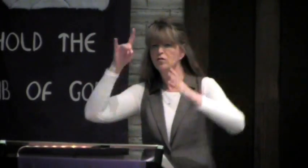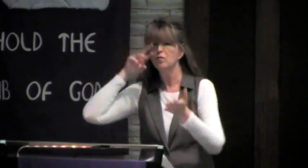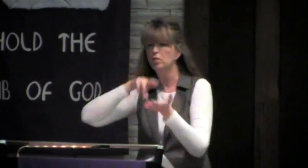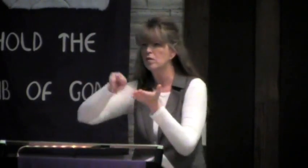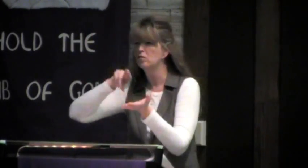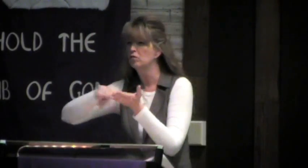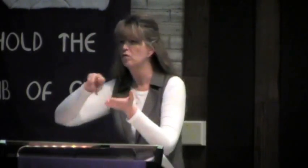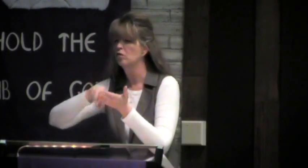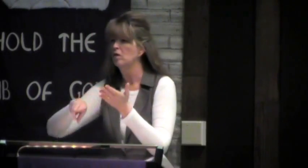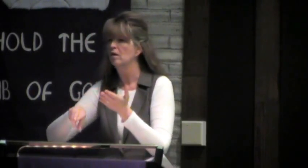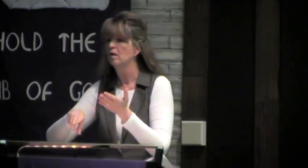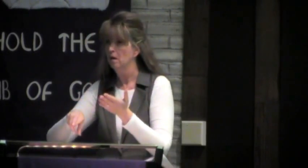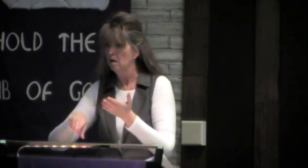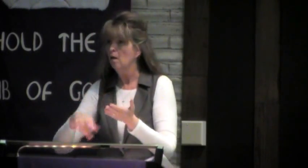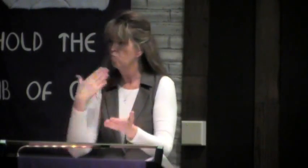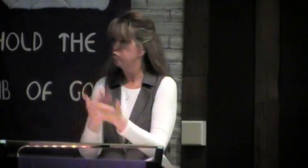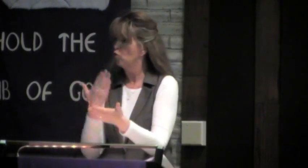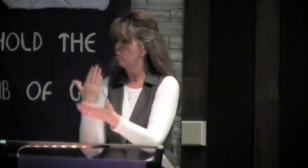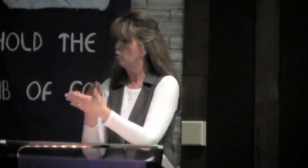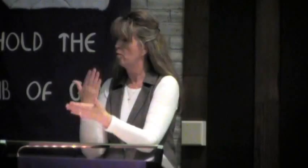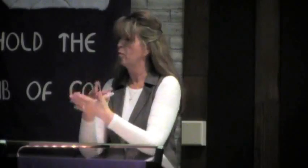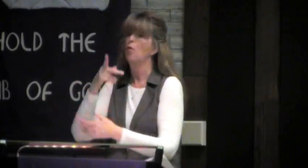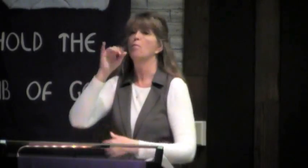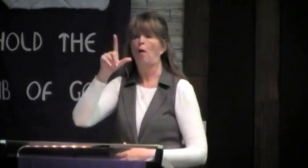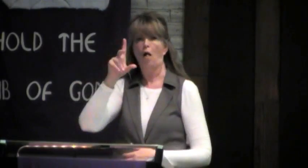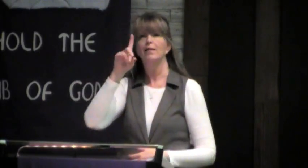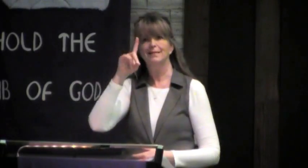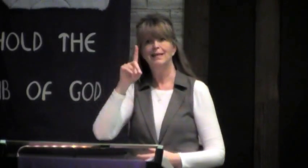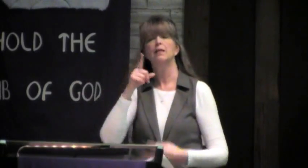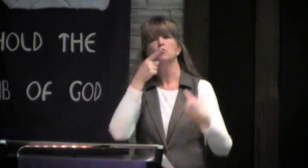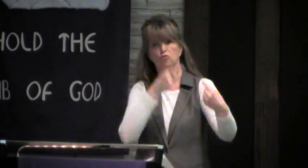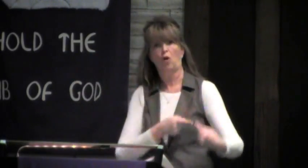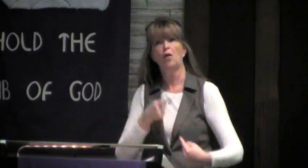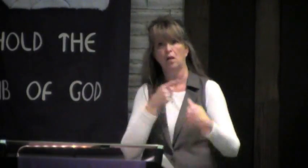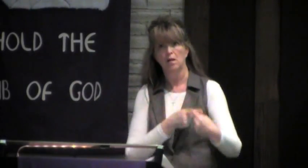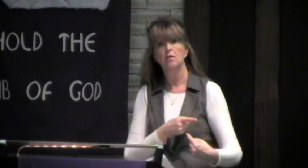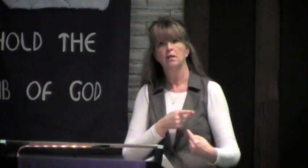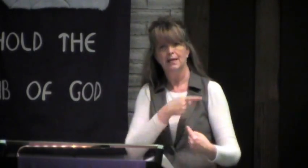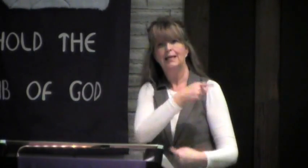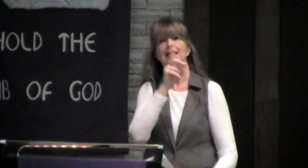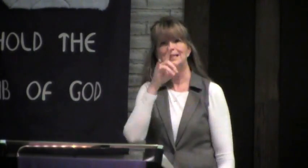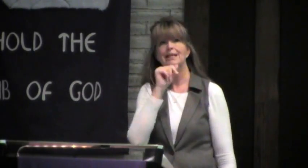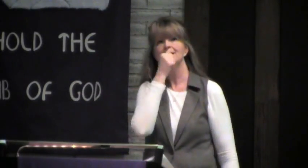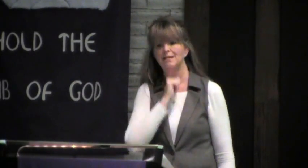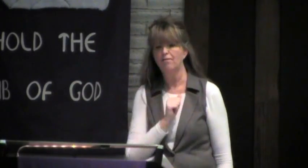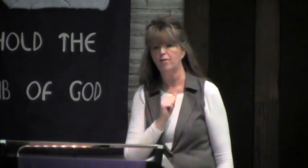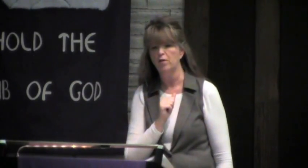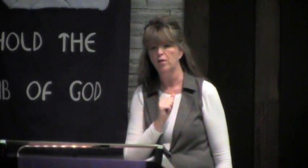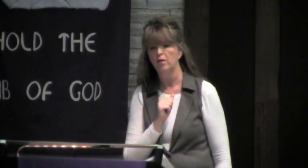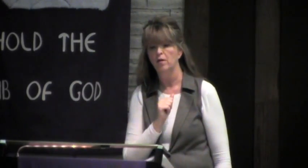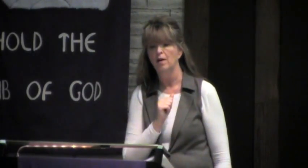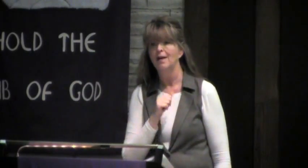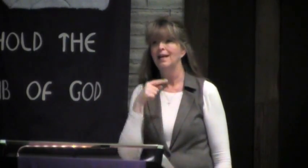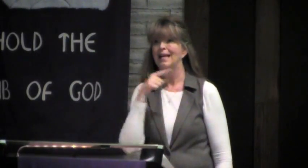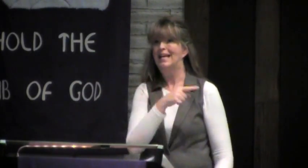Now, researchers have found proof that Paul really did have physical struggles. He suffered.